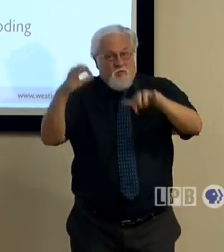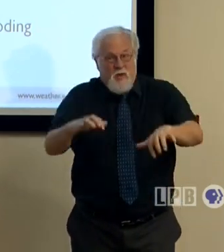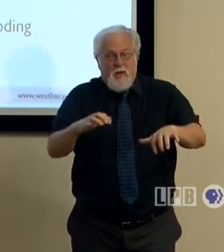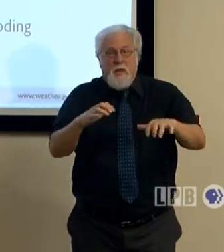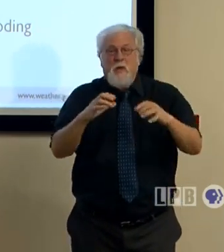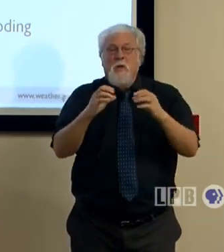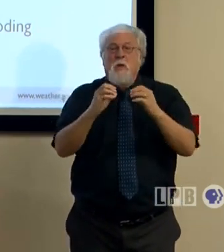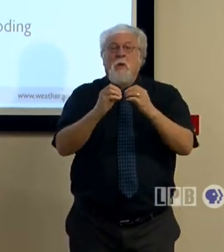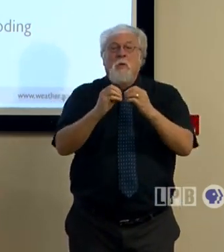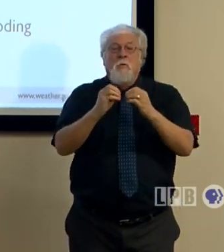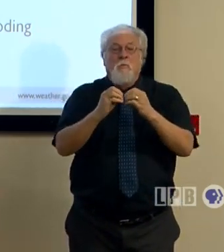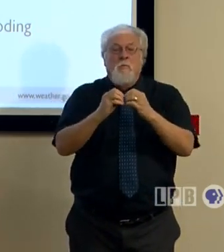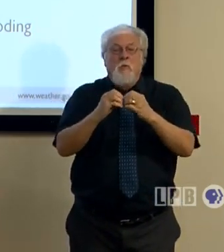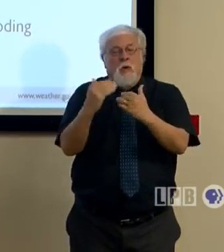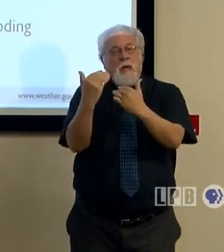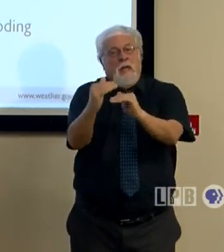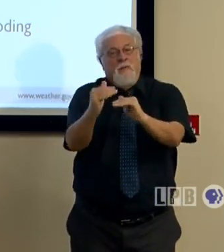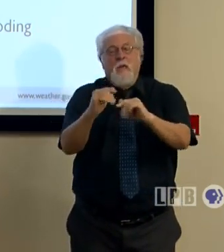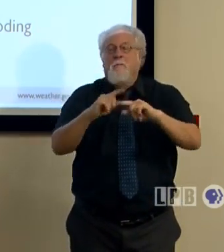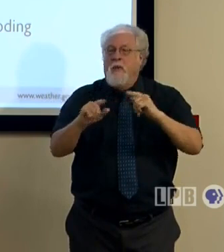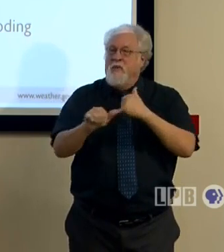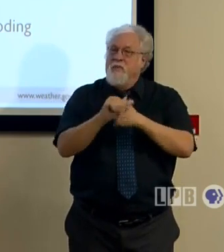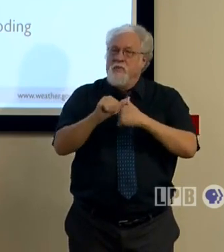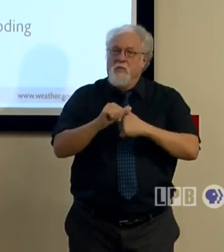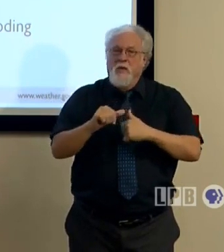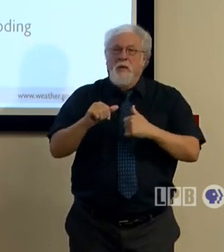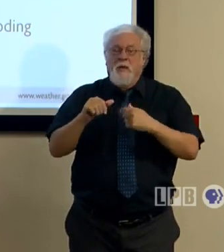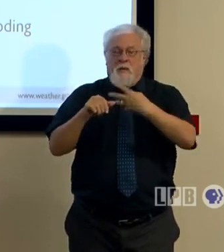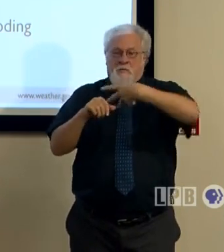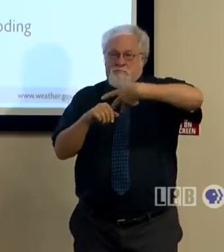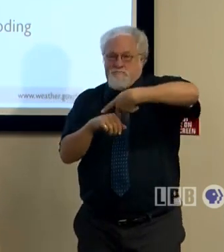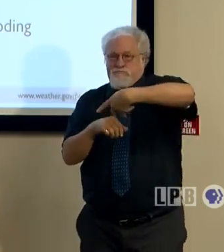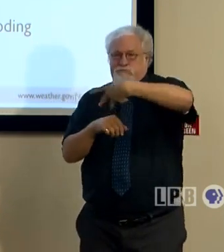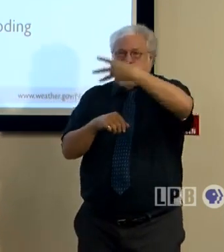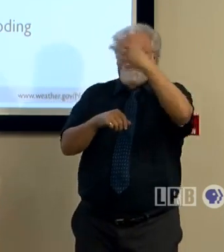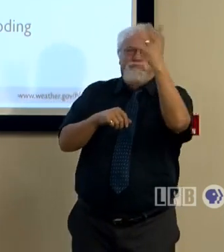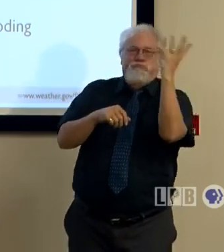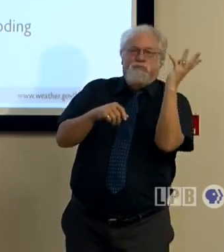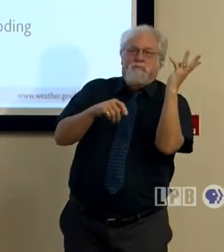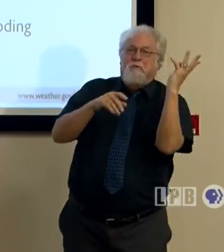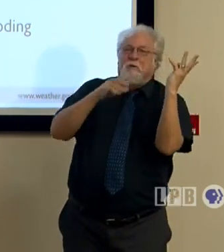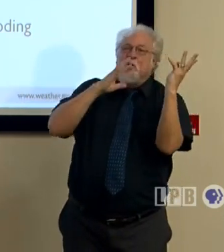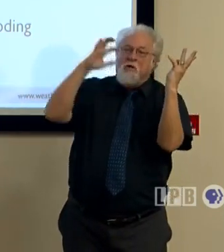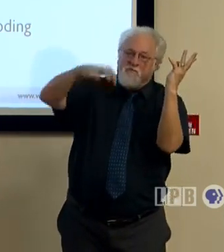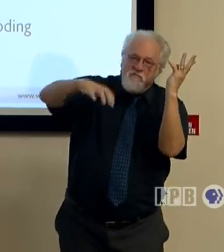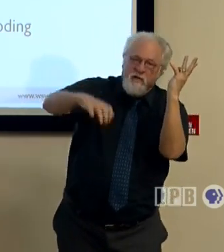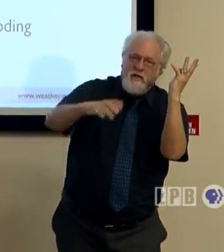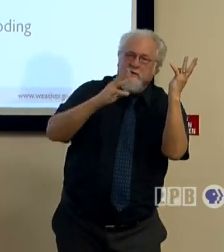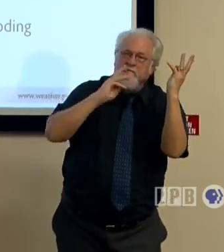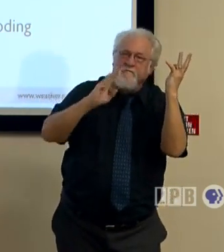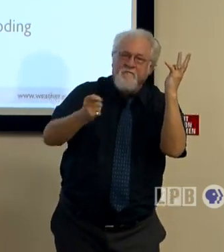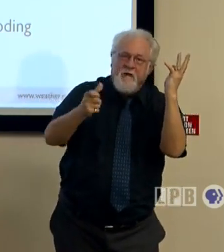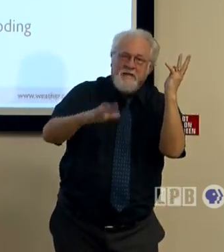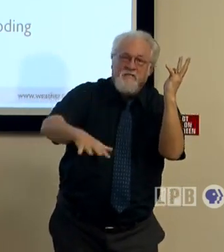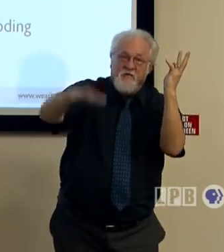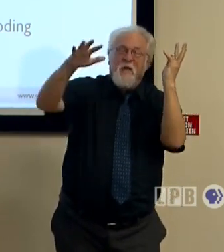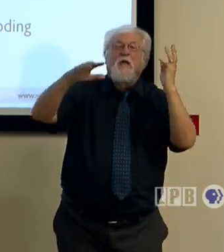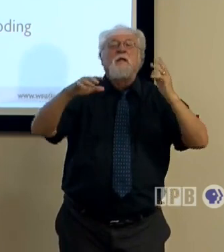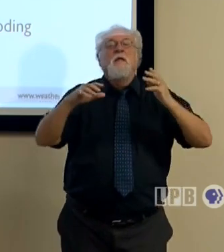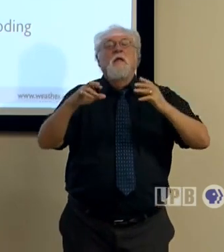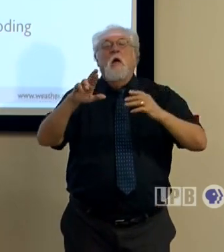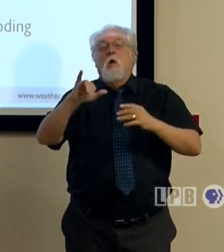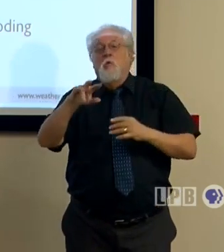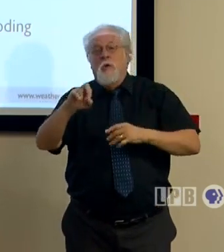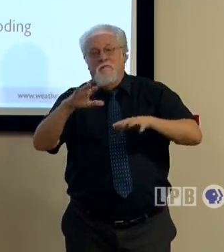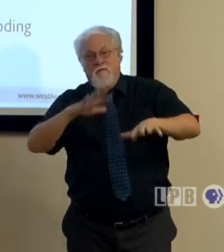a little bit more limited, but the threat of a heavy band setting up and creating flash flooding as well as river flooding is something that we